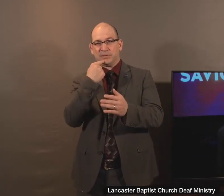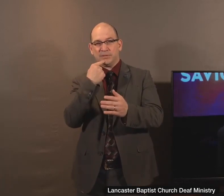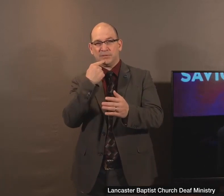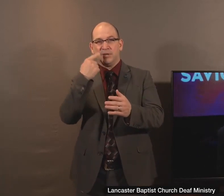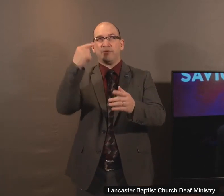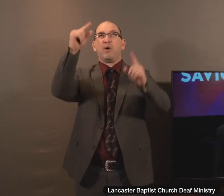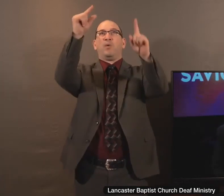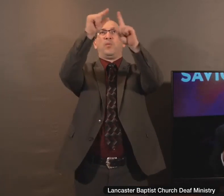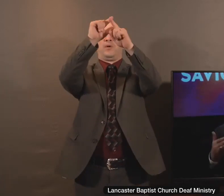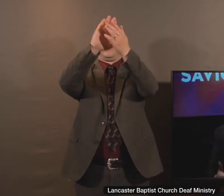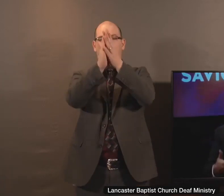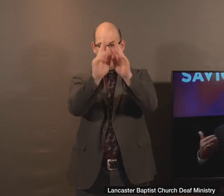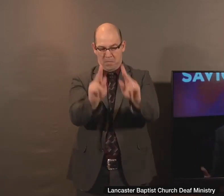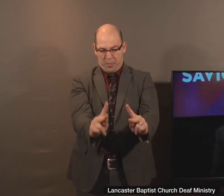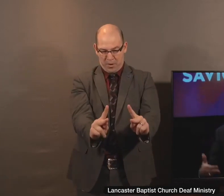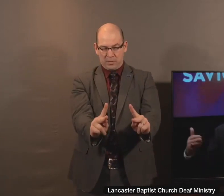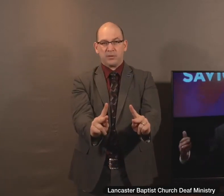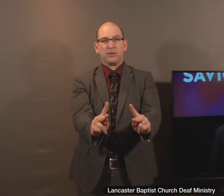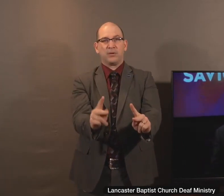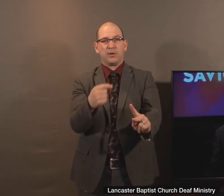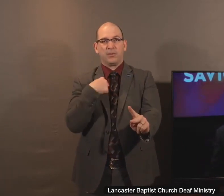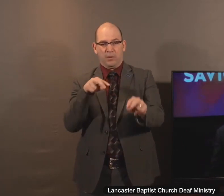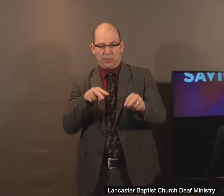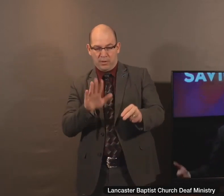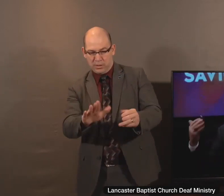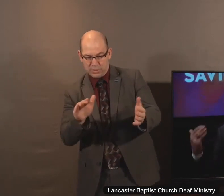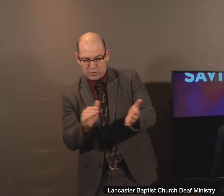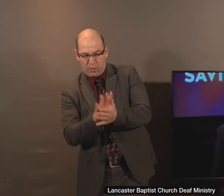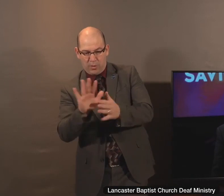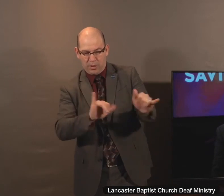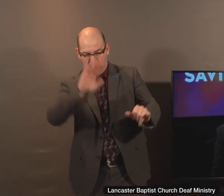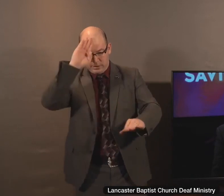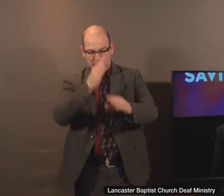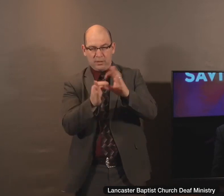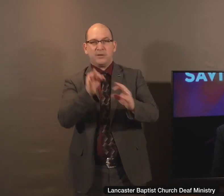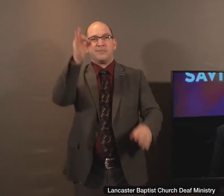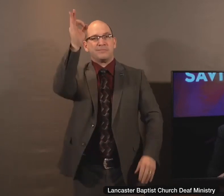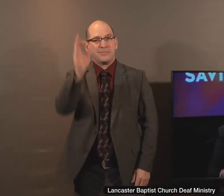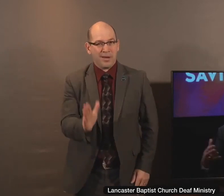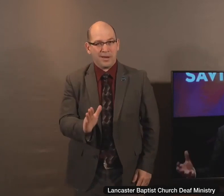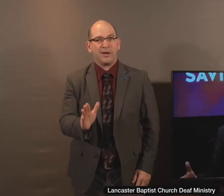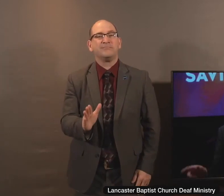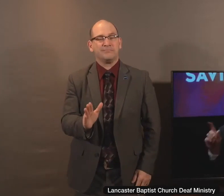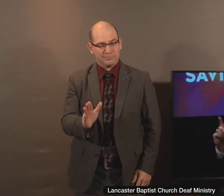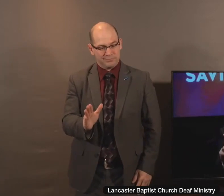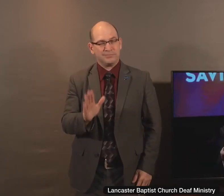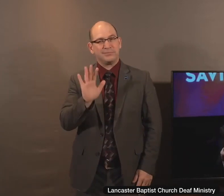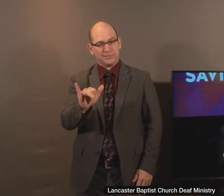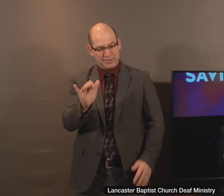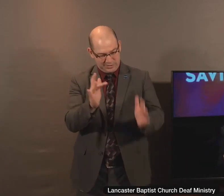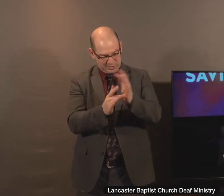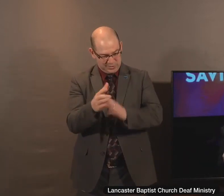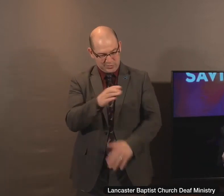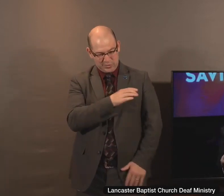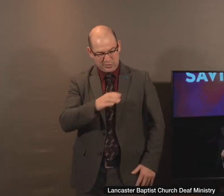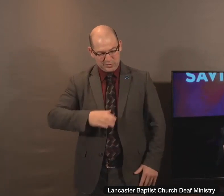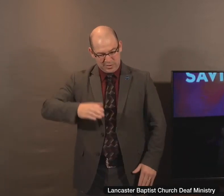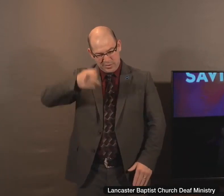glory as of the only begotten of the Father. And that's who Jesus Christ is, God in the flesh. And because of that, he